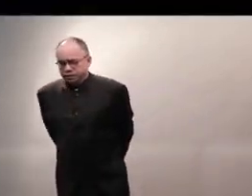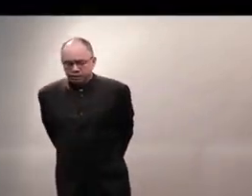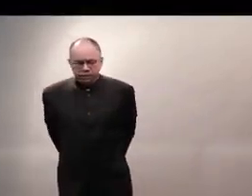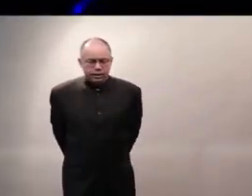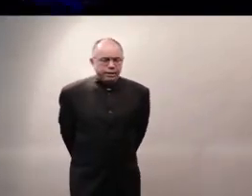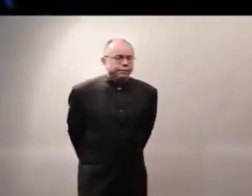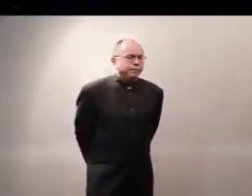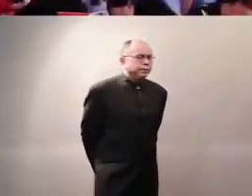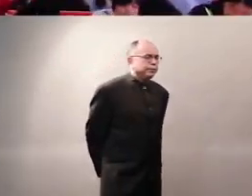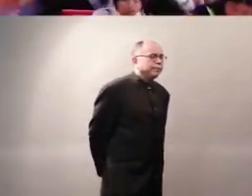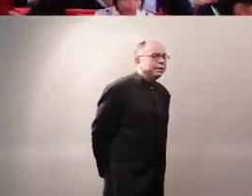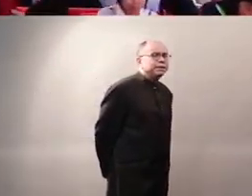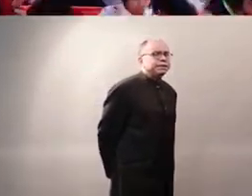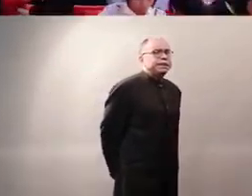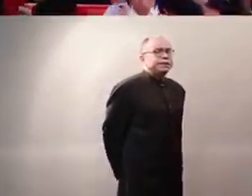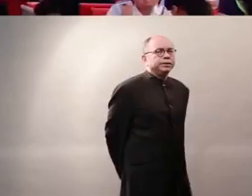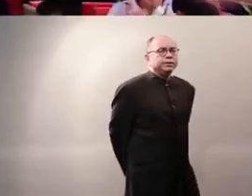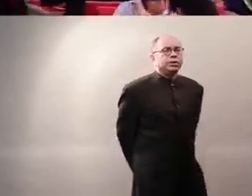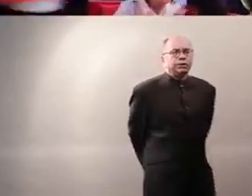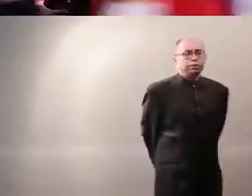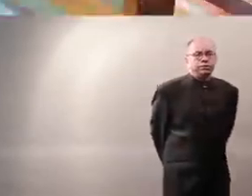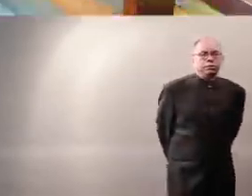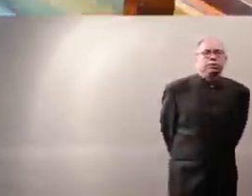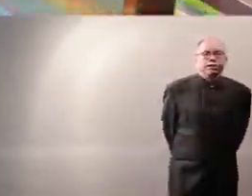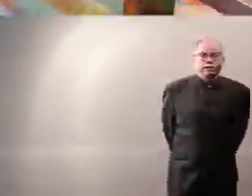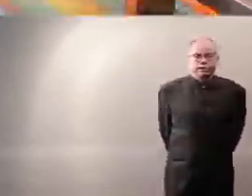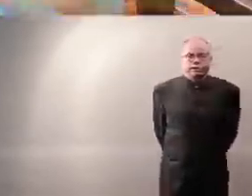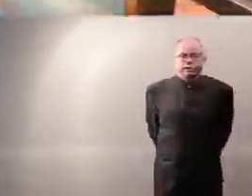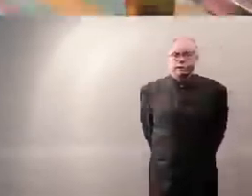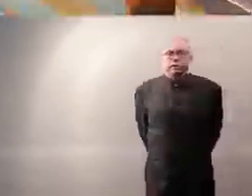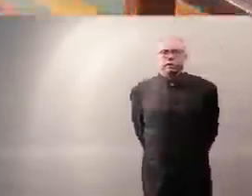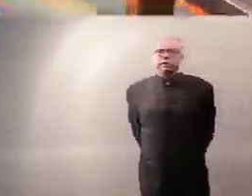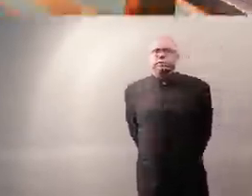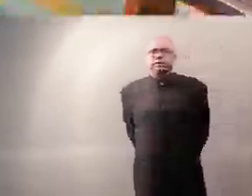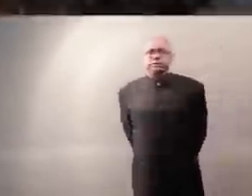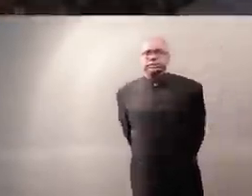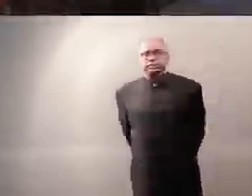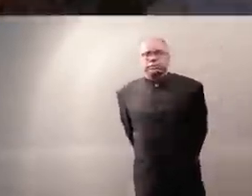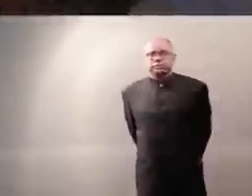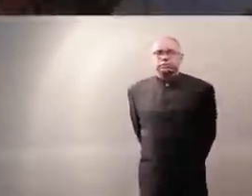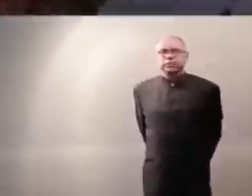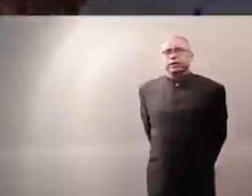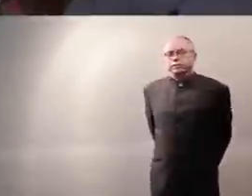And their abilities in English are also quite good as compared to other